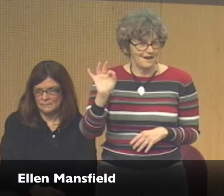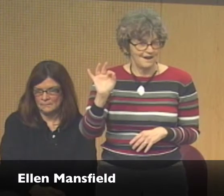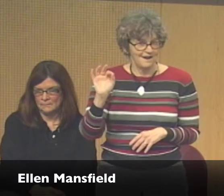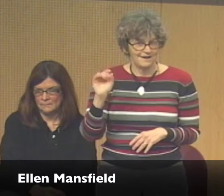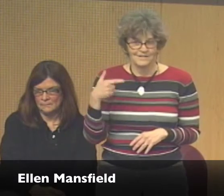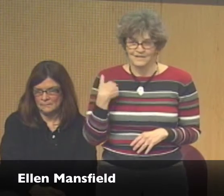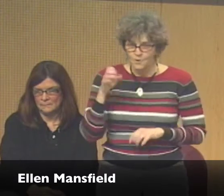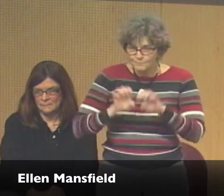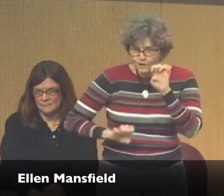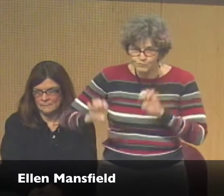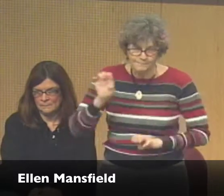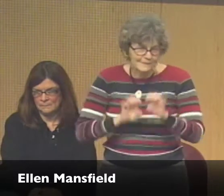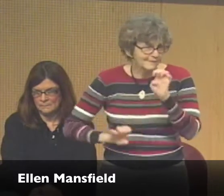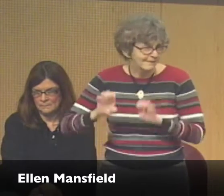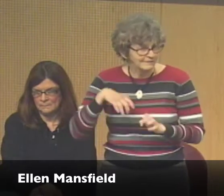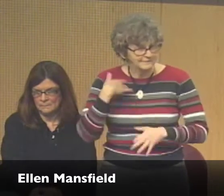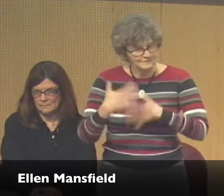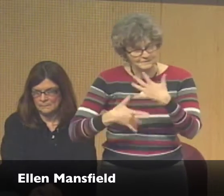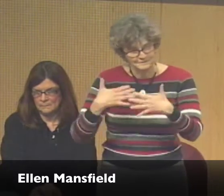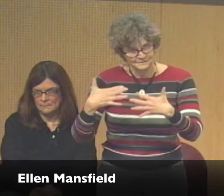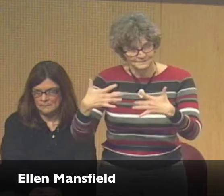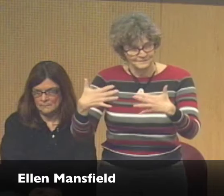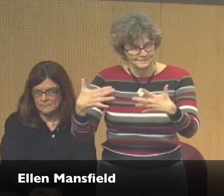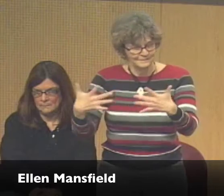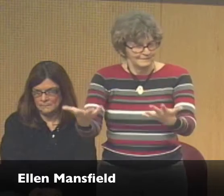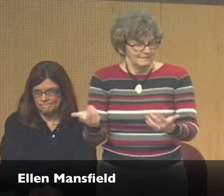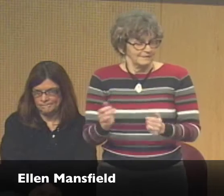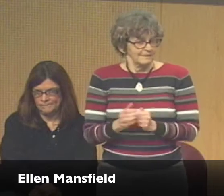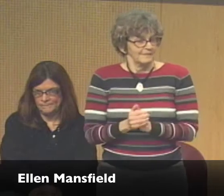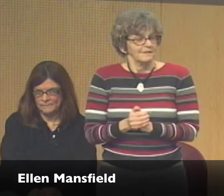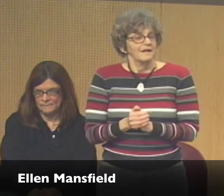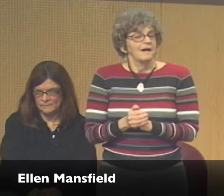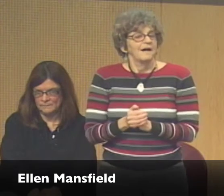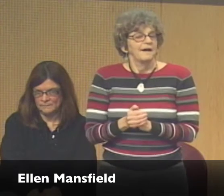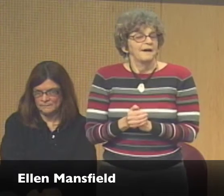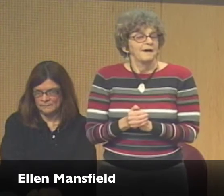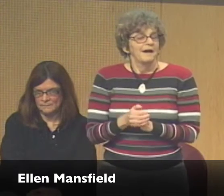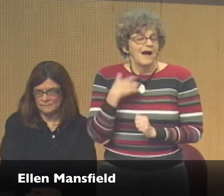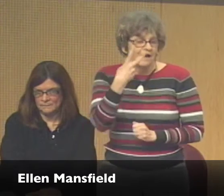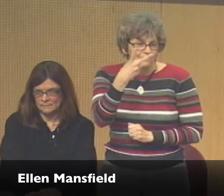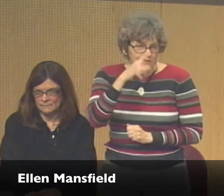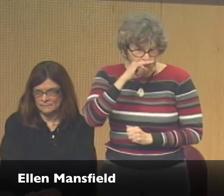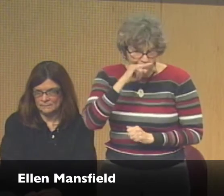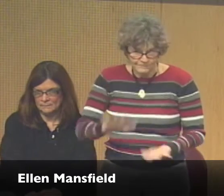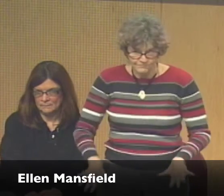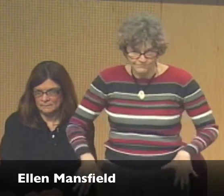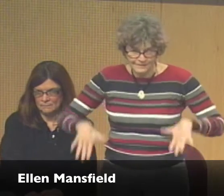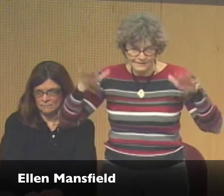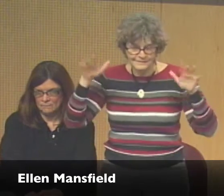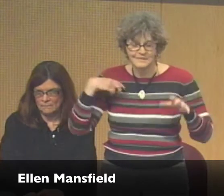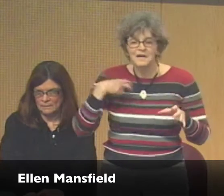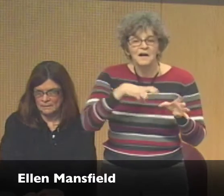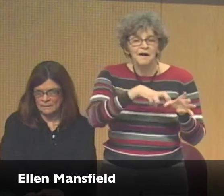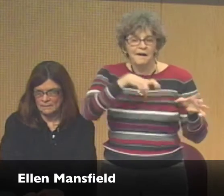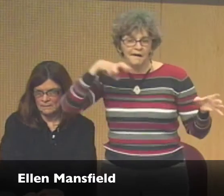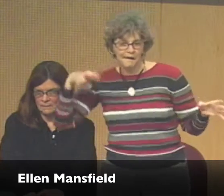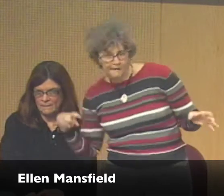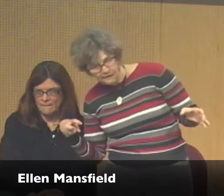And 1989 is when the Divya really got going. Of course, as you know, in all the experimentation that occurred at that time, I have two grown children.